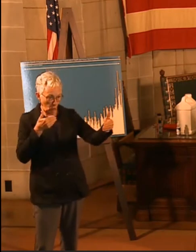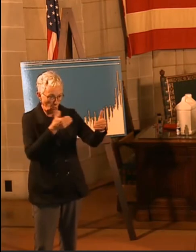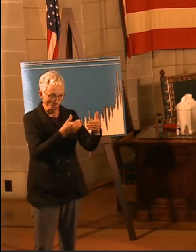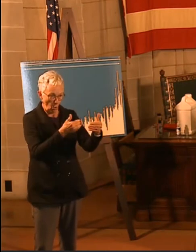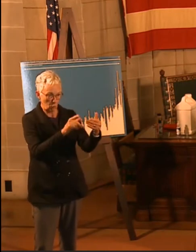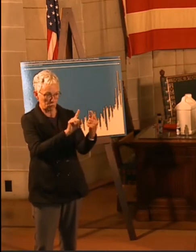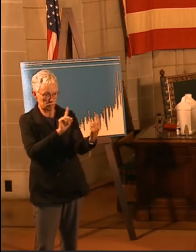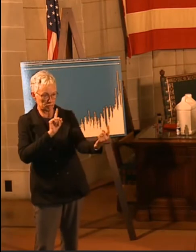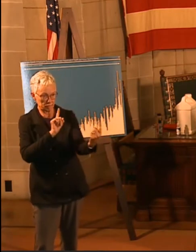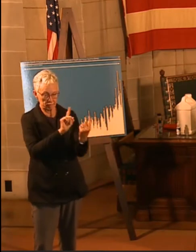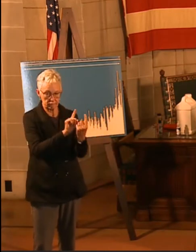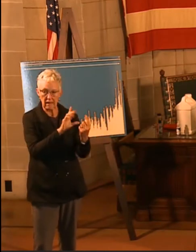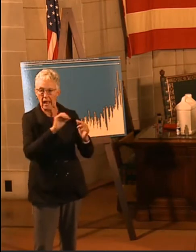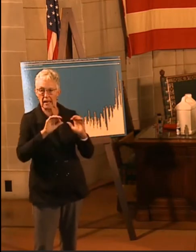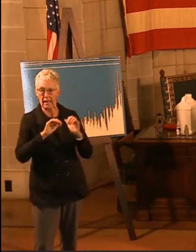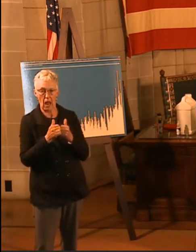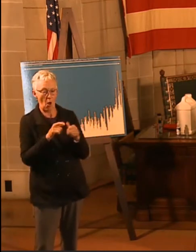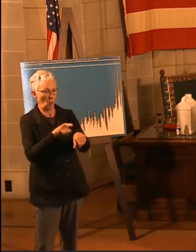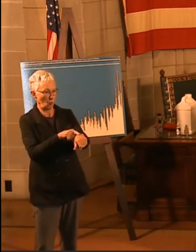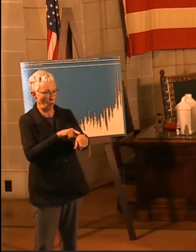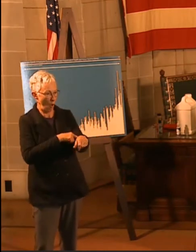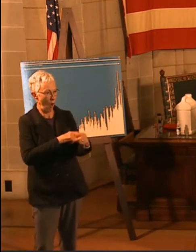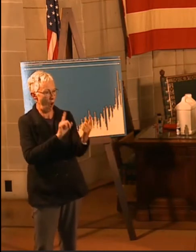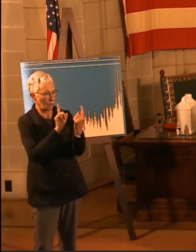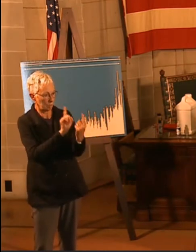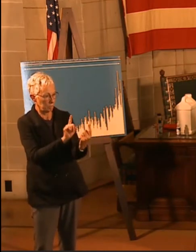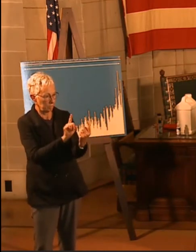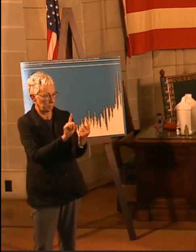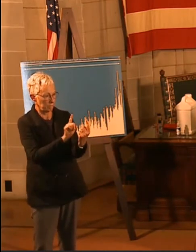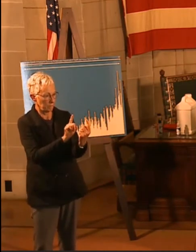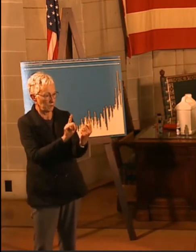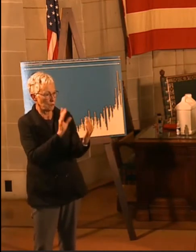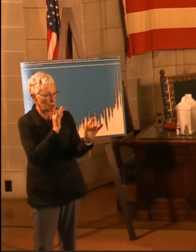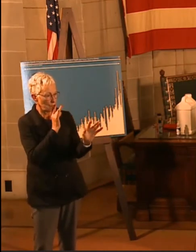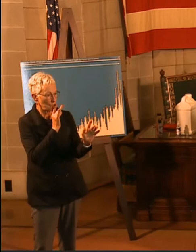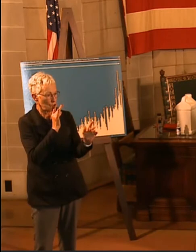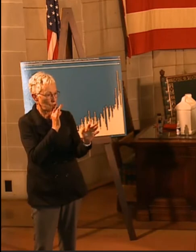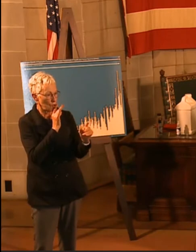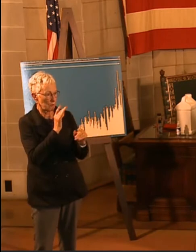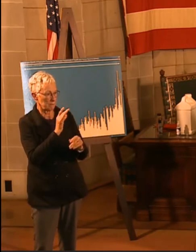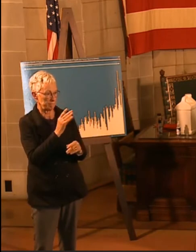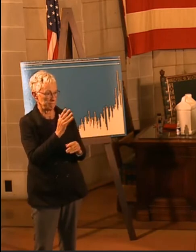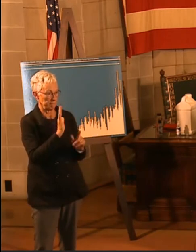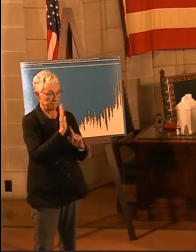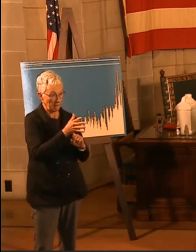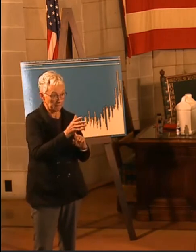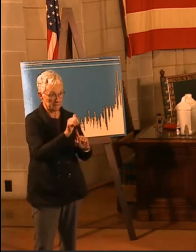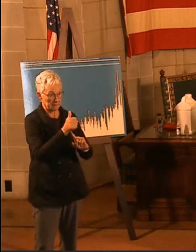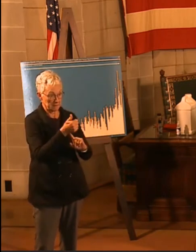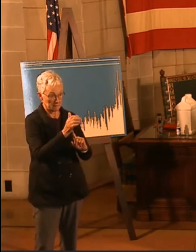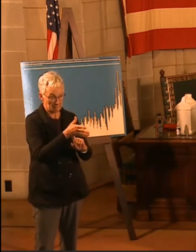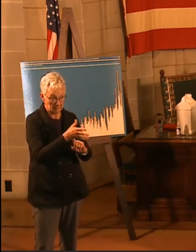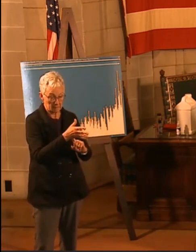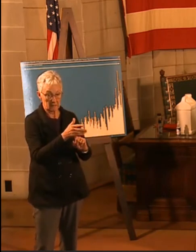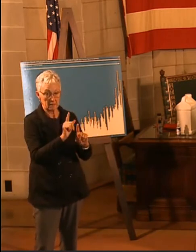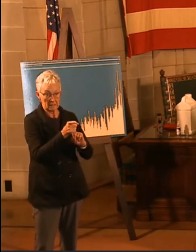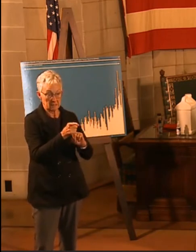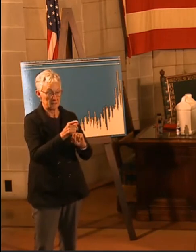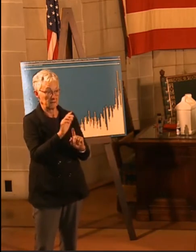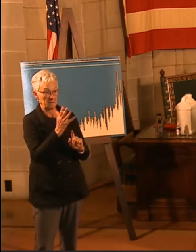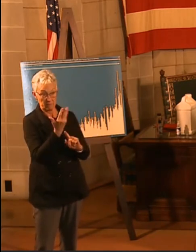that contact is. And that's why we know that these situations of close contact and confined spaces and crowds